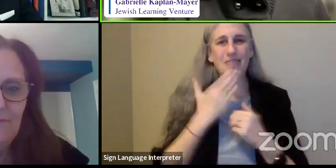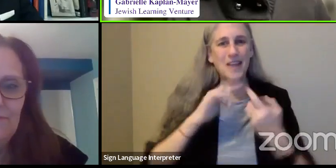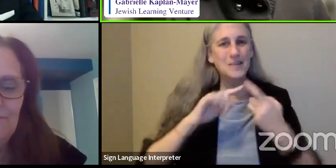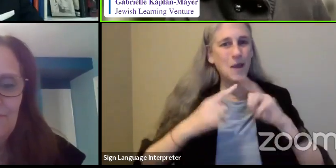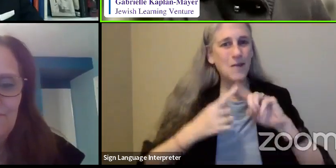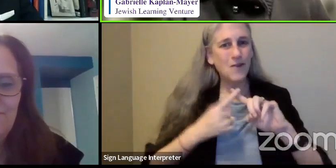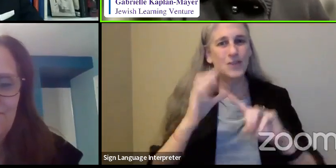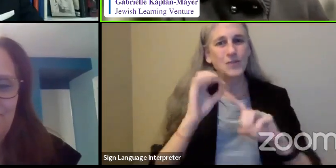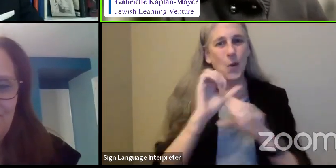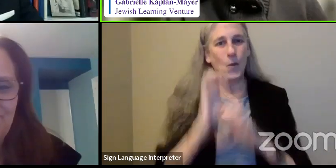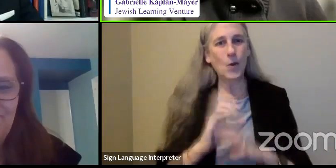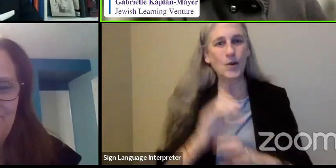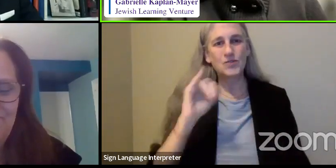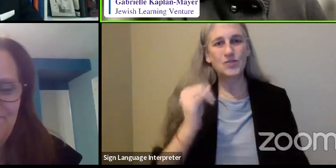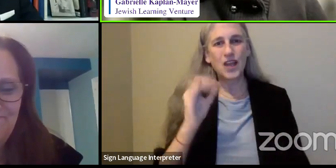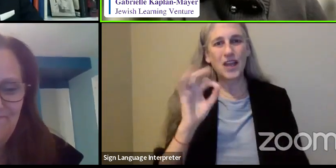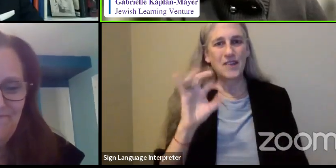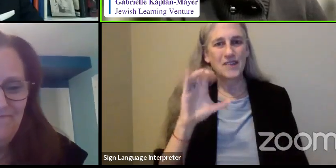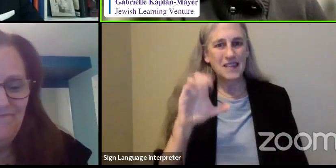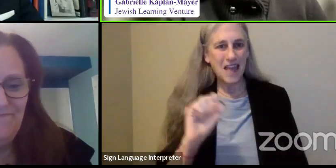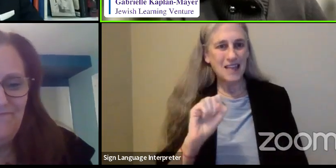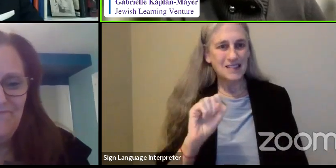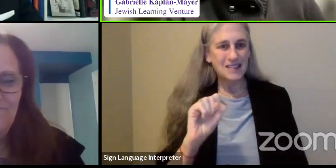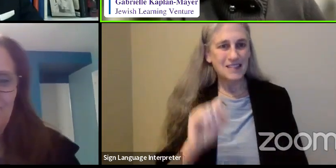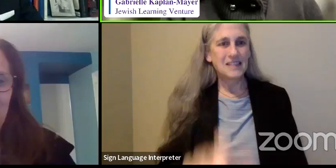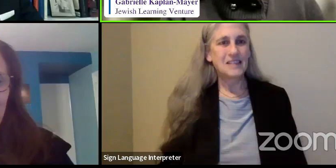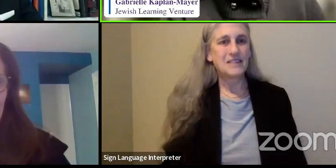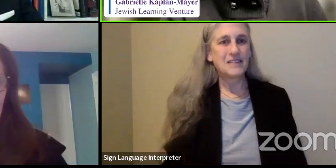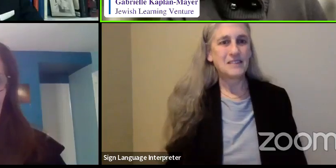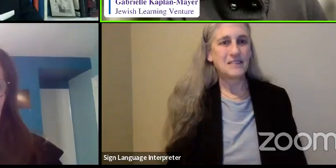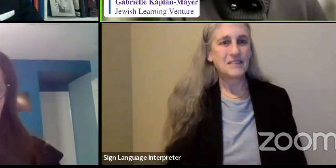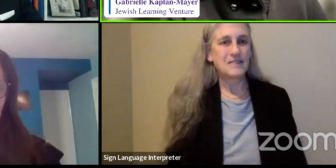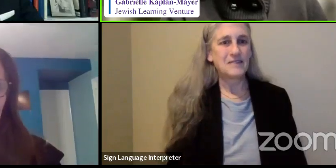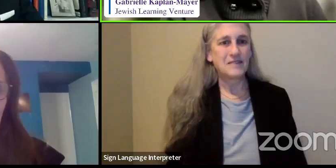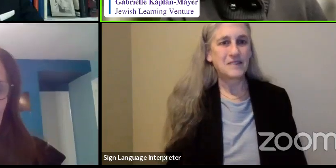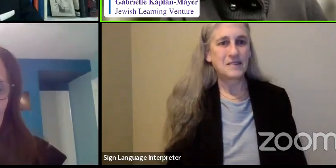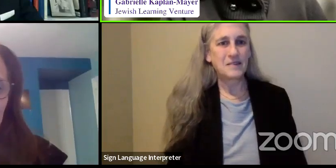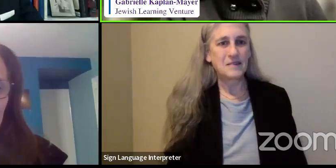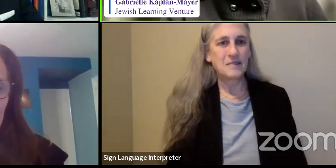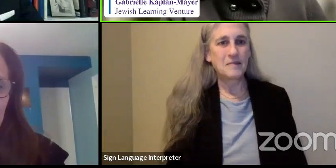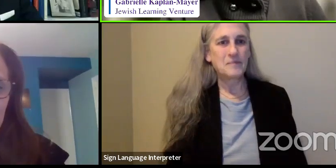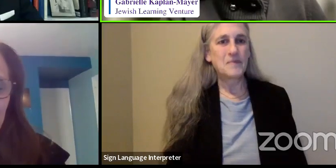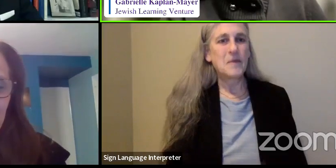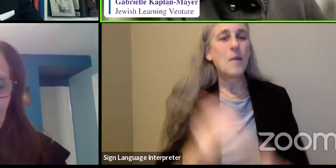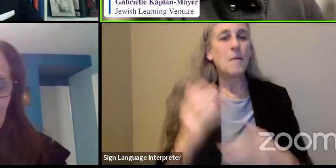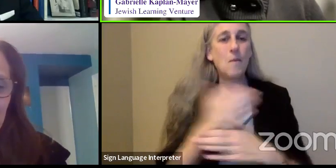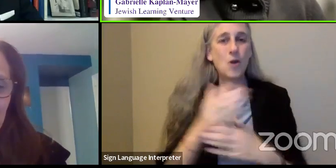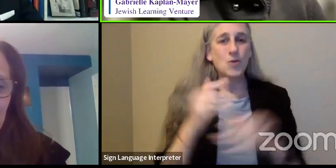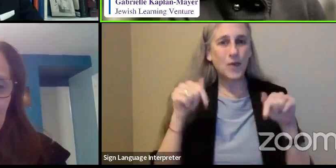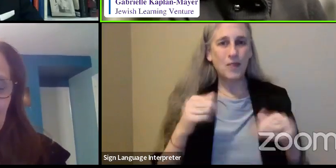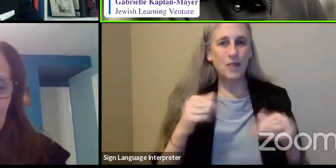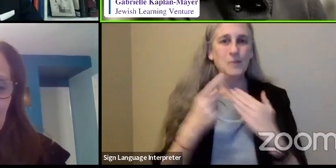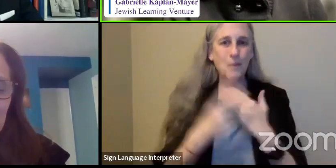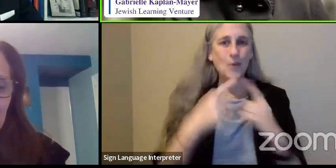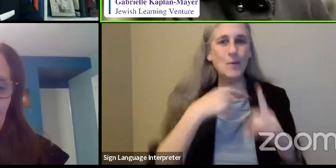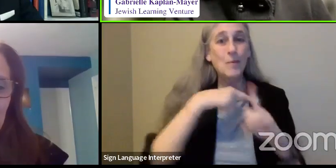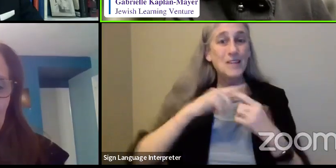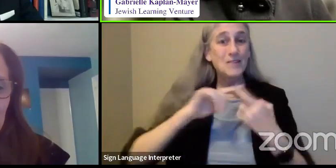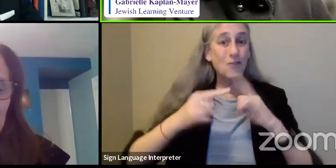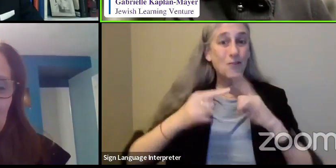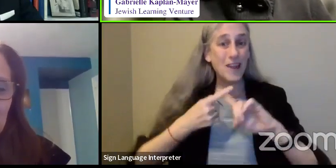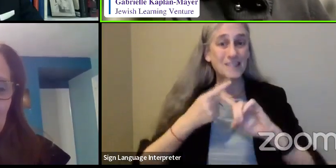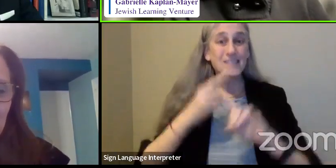colleagues at JFCS of Greater Philadelphia for partnering with us on this program, as well as our friends at the